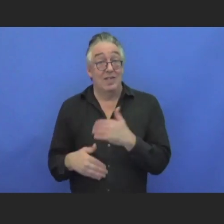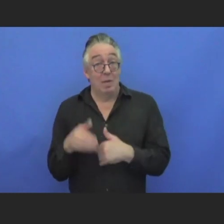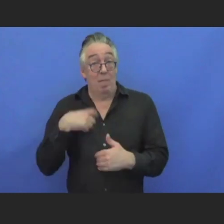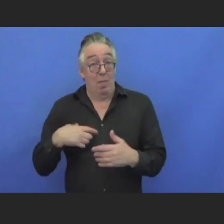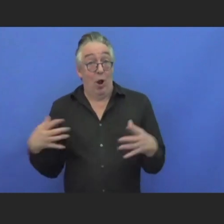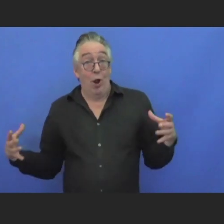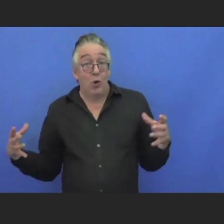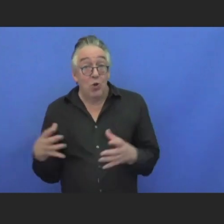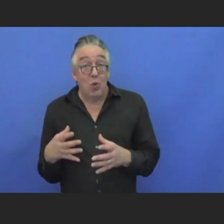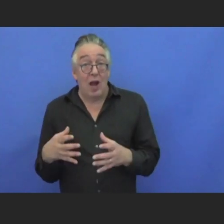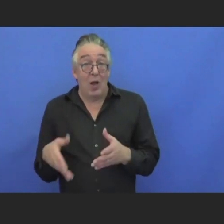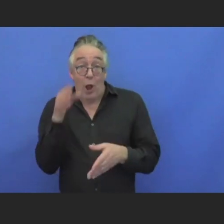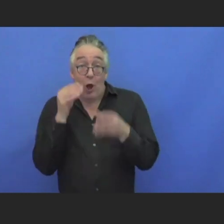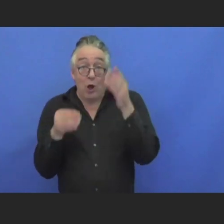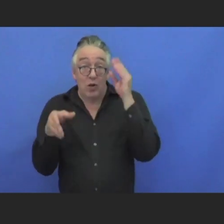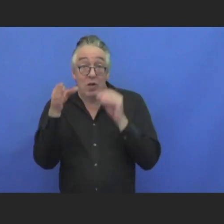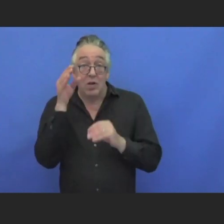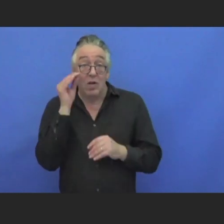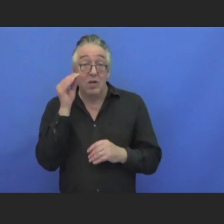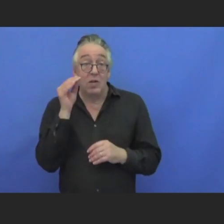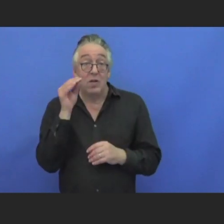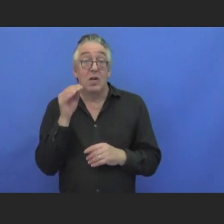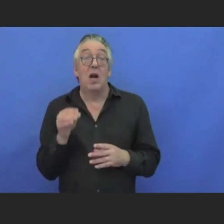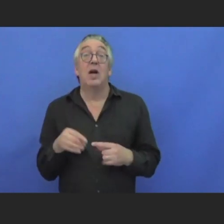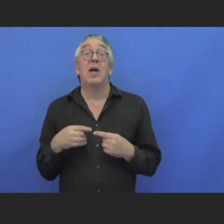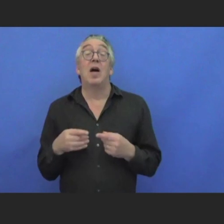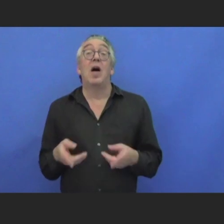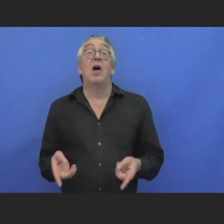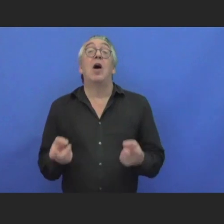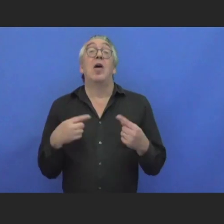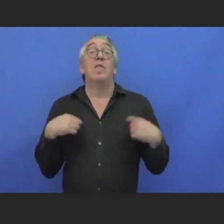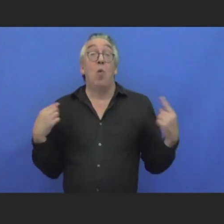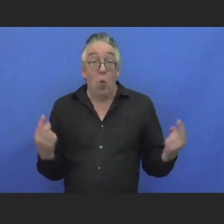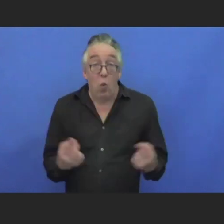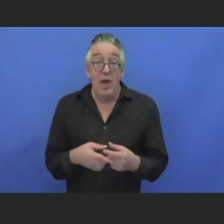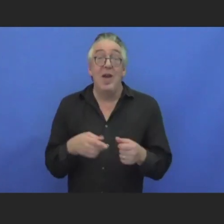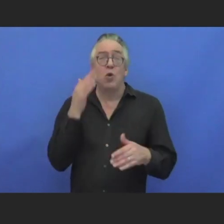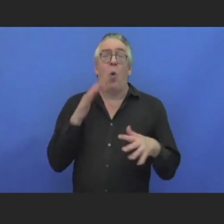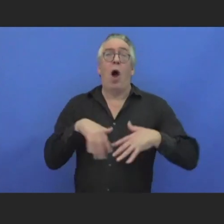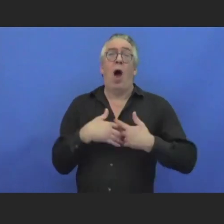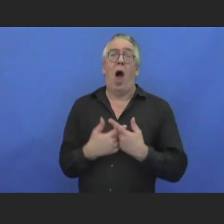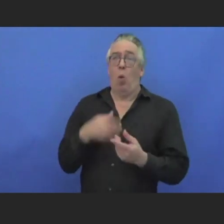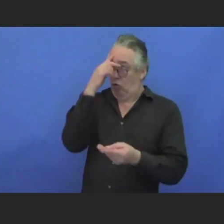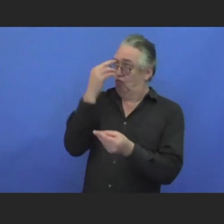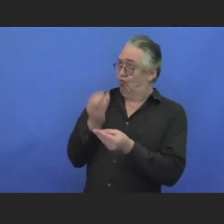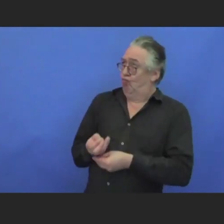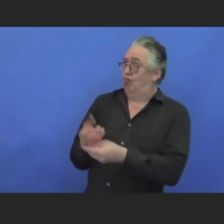can, after we have converged and have one voice, then even as we go out and